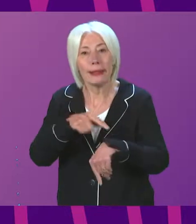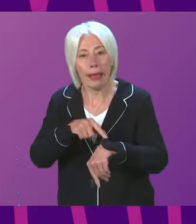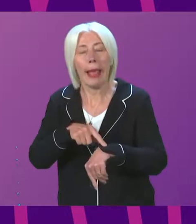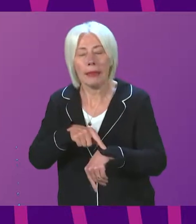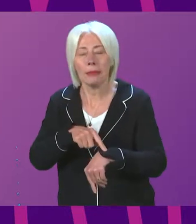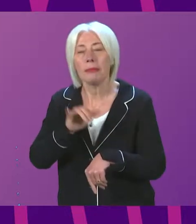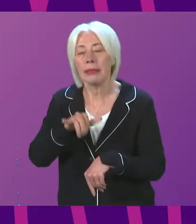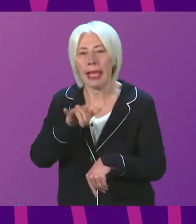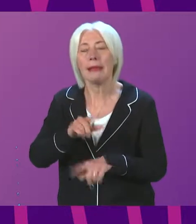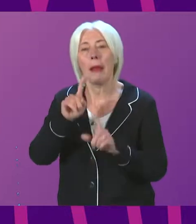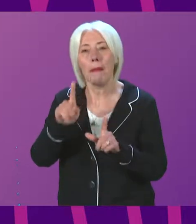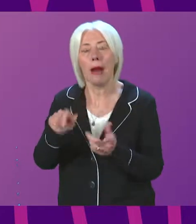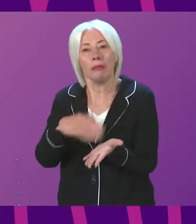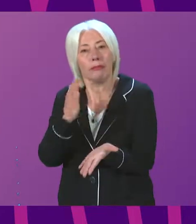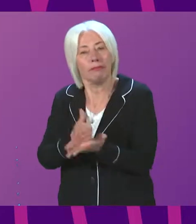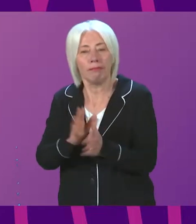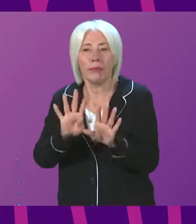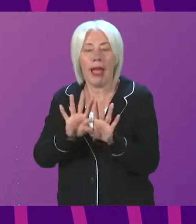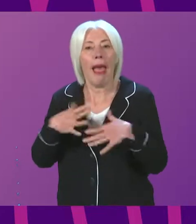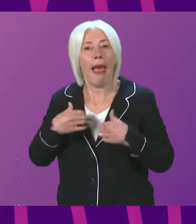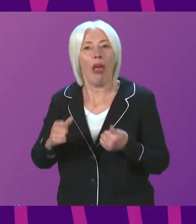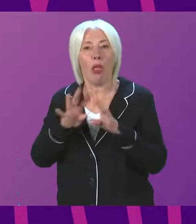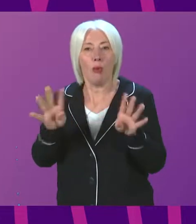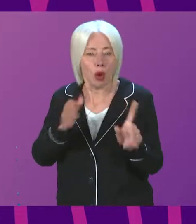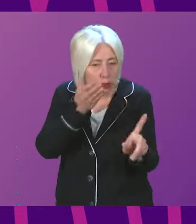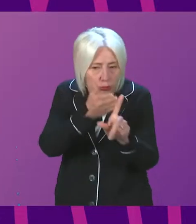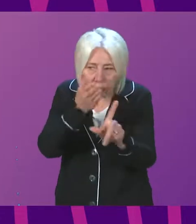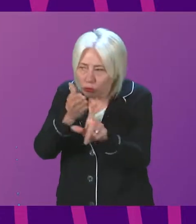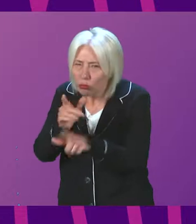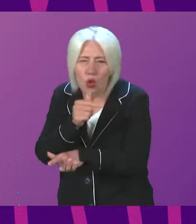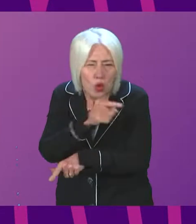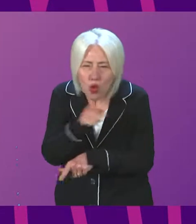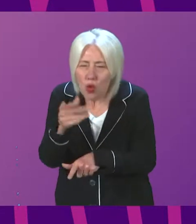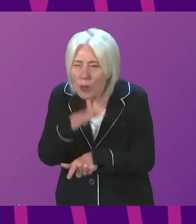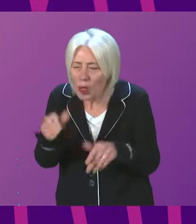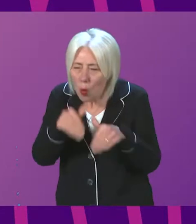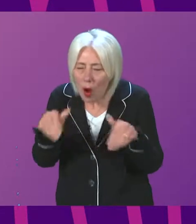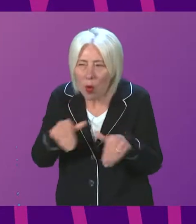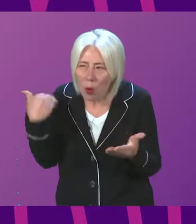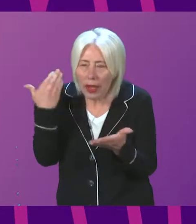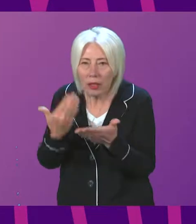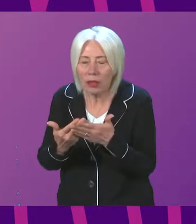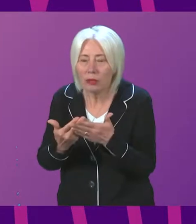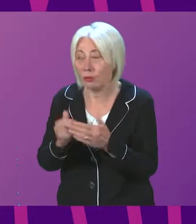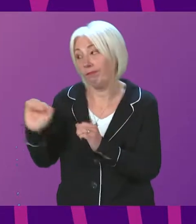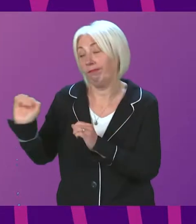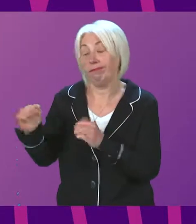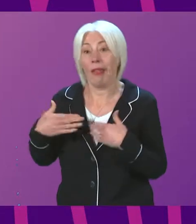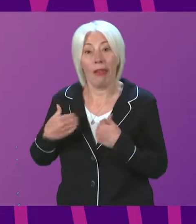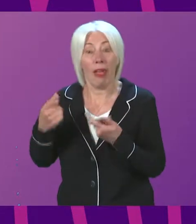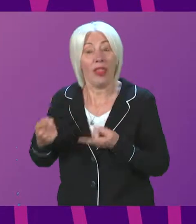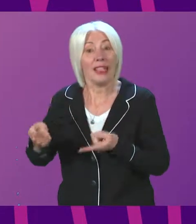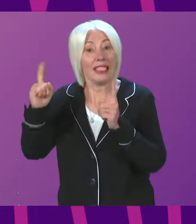also to ensure that health boards are targeting those who are waiting longest. As we know, indeed, as the Health Secretary has just been